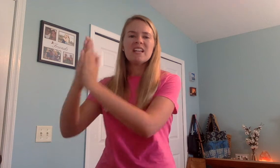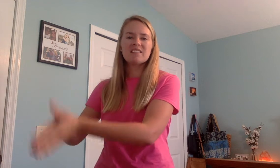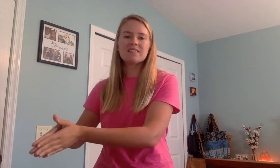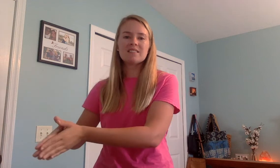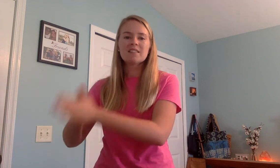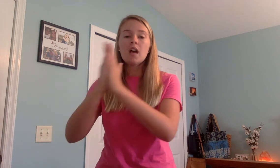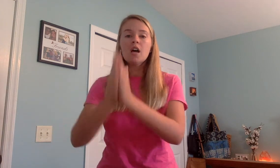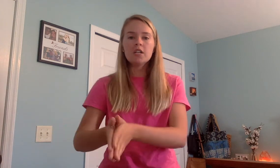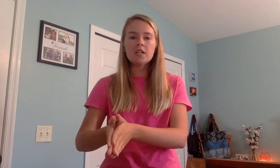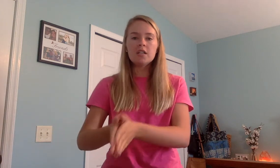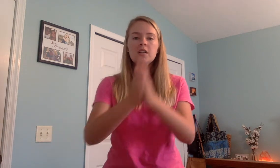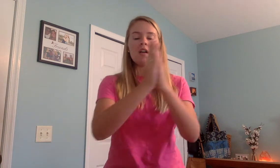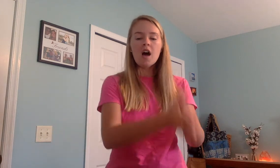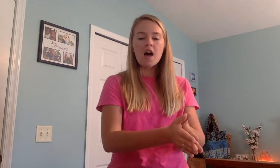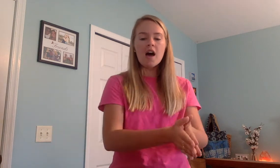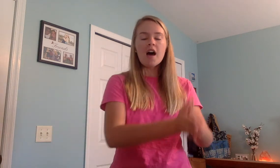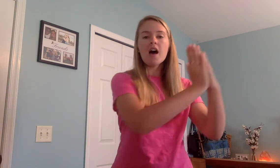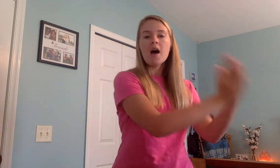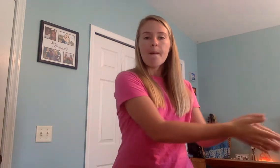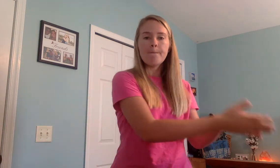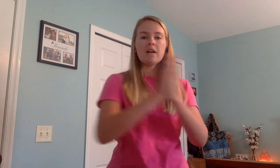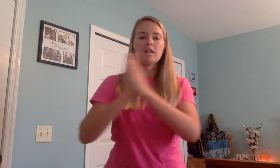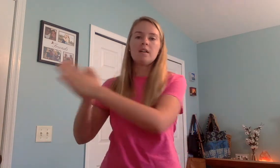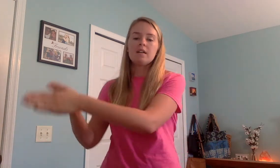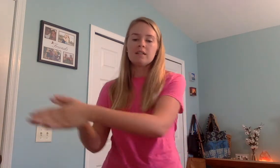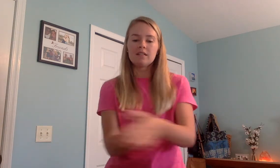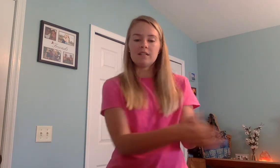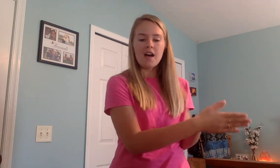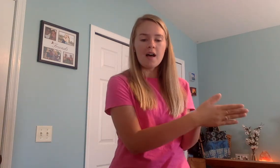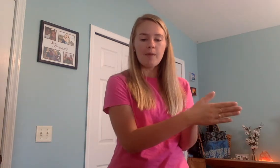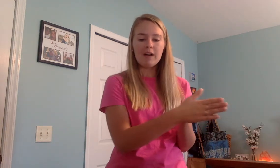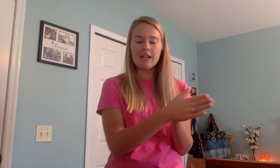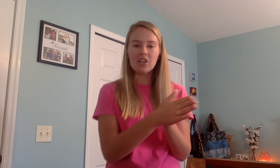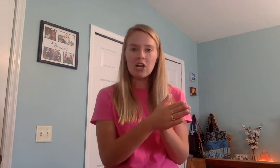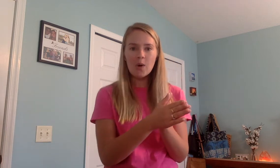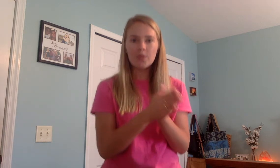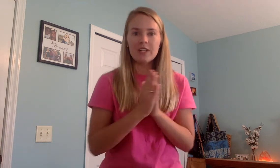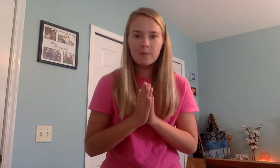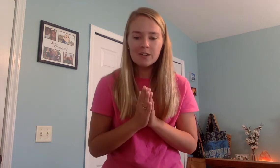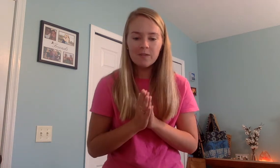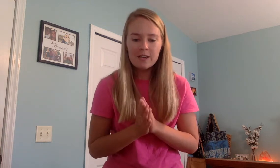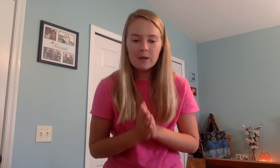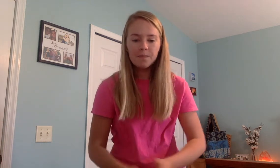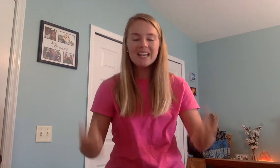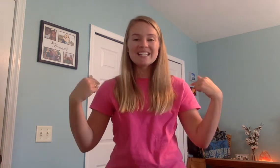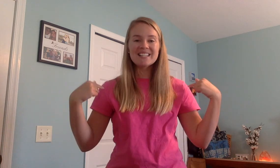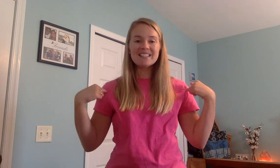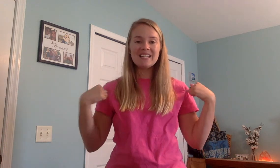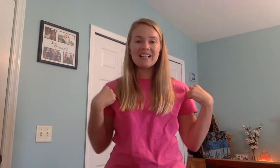S-N-U-B. Snub. All right. Here you go. These ones are for you. Still.